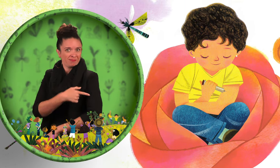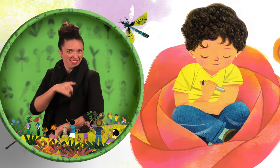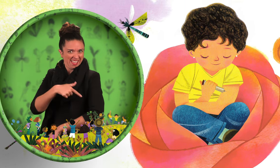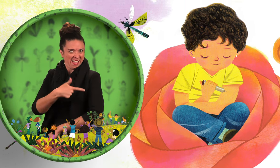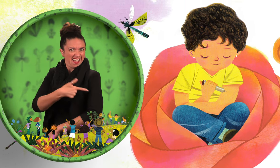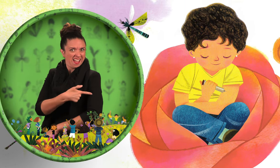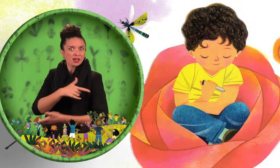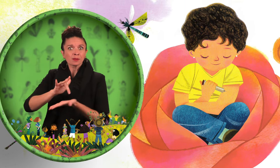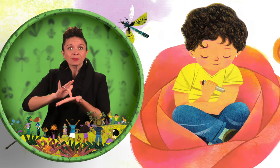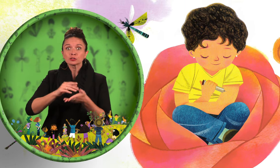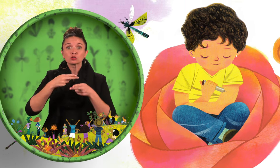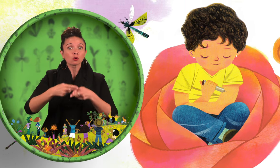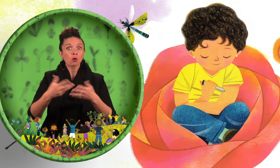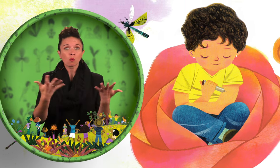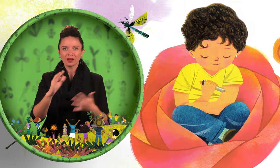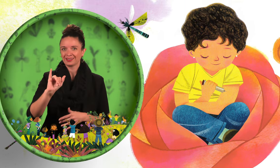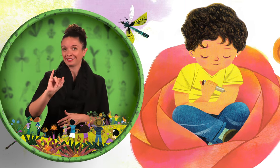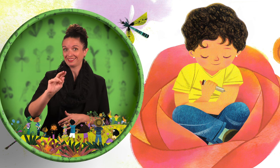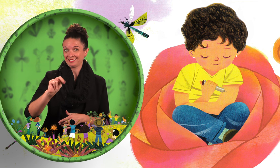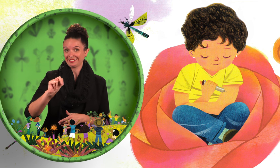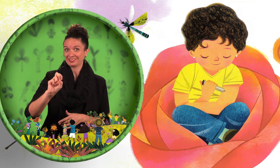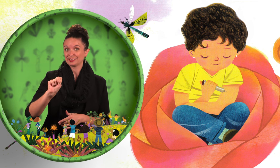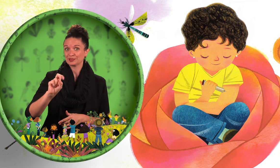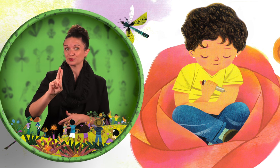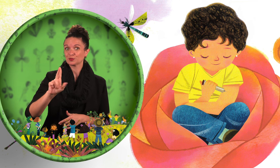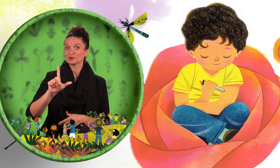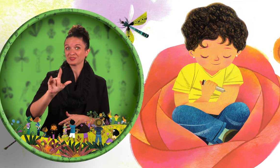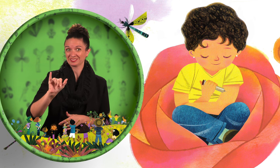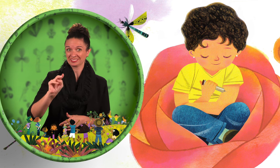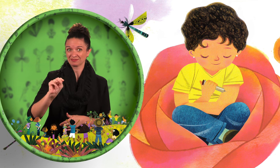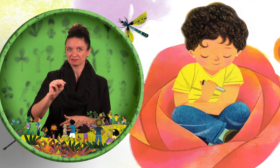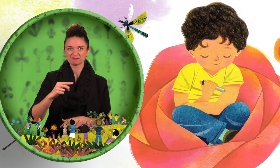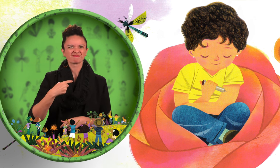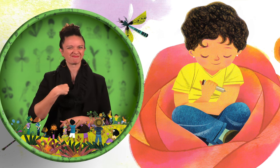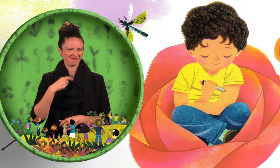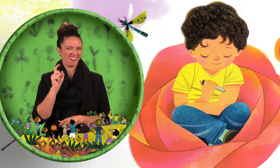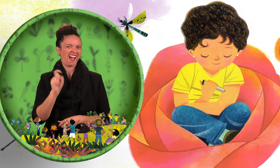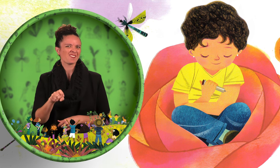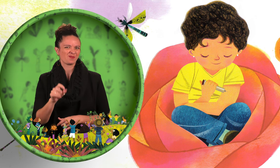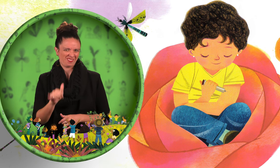and I give myself shots of medicine called insulin.